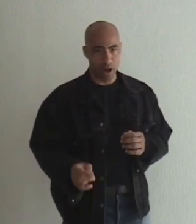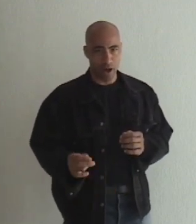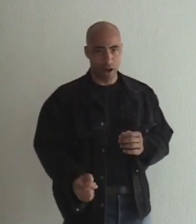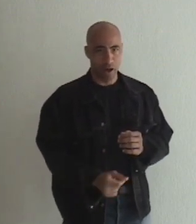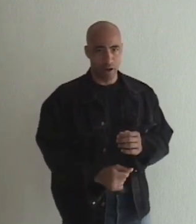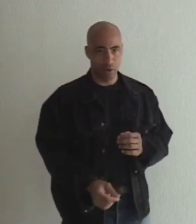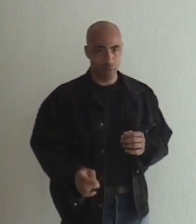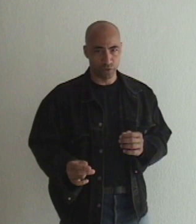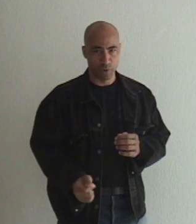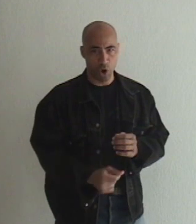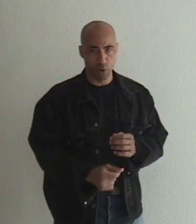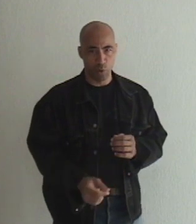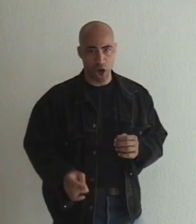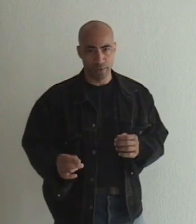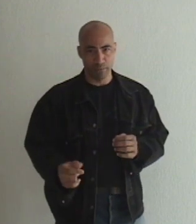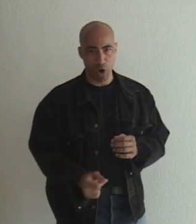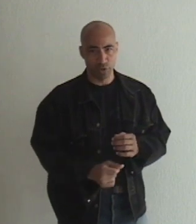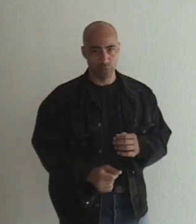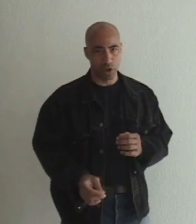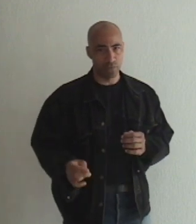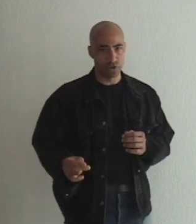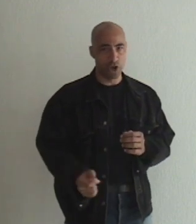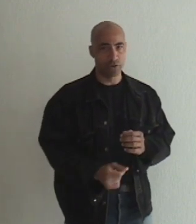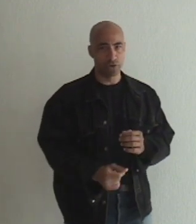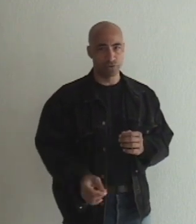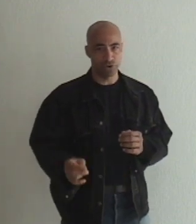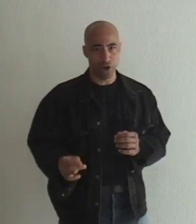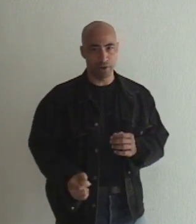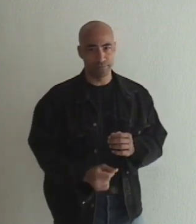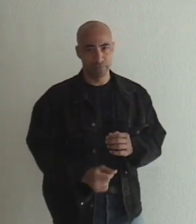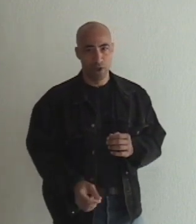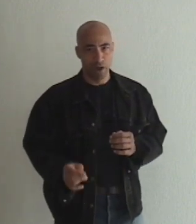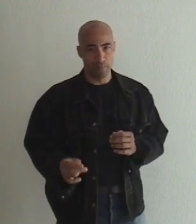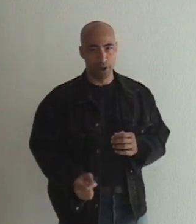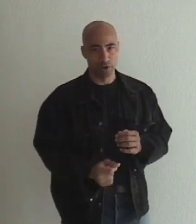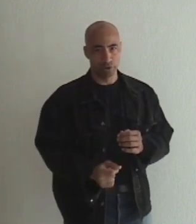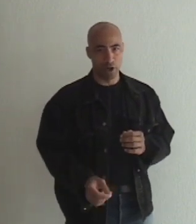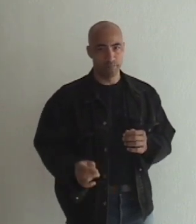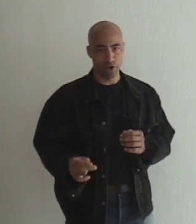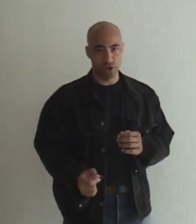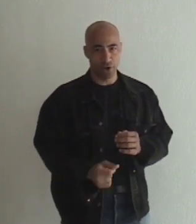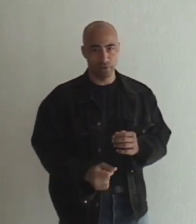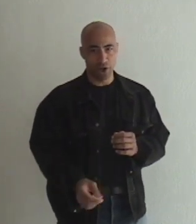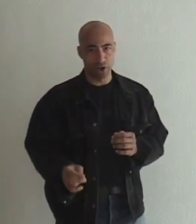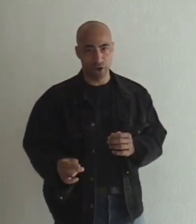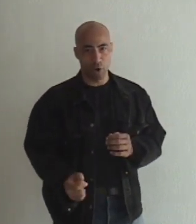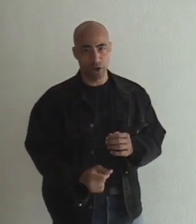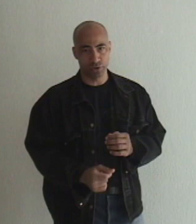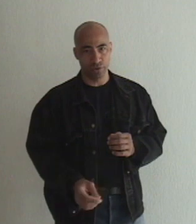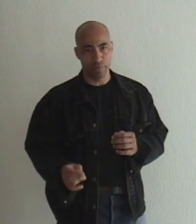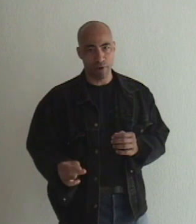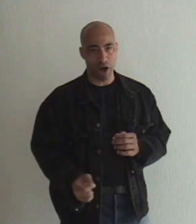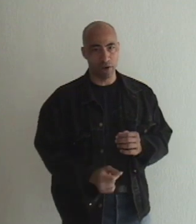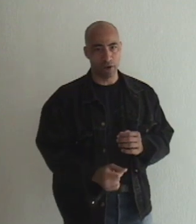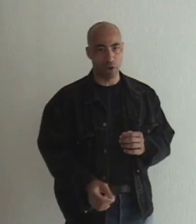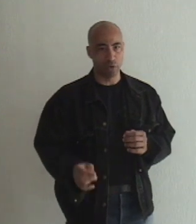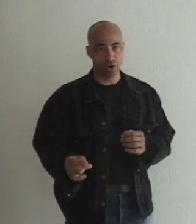I was born one morning when the sun didn't shine I picked off my shovel and I walked to the mine I loaded